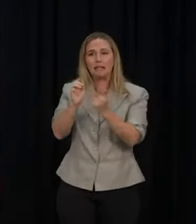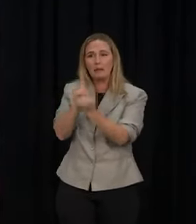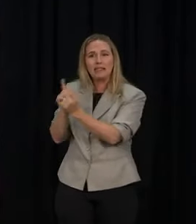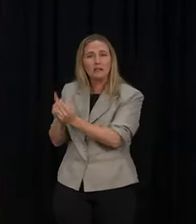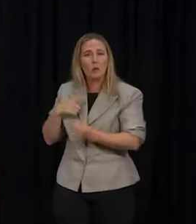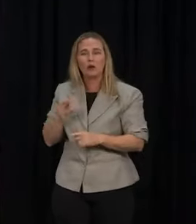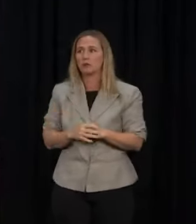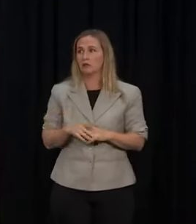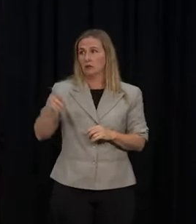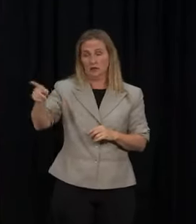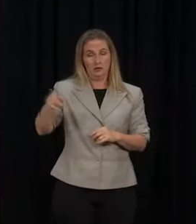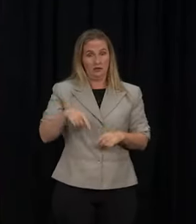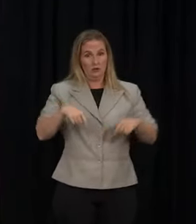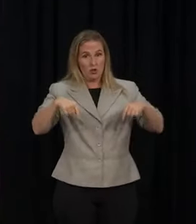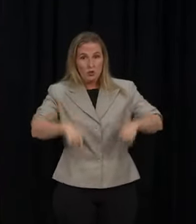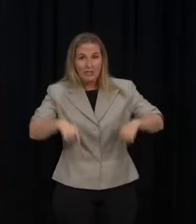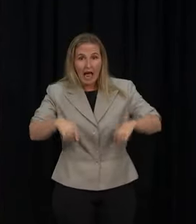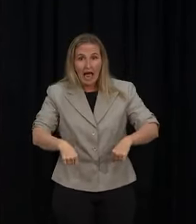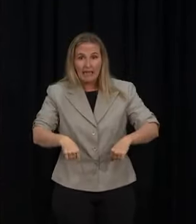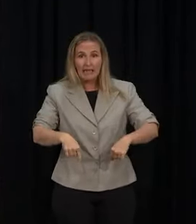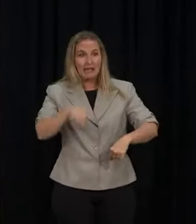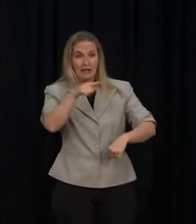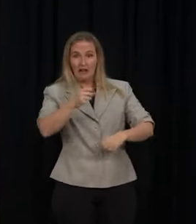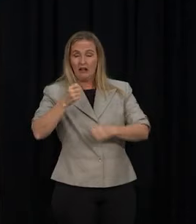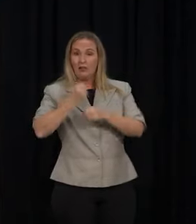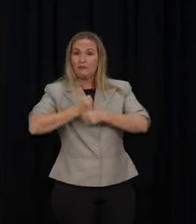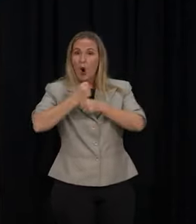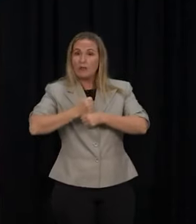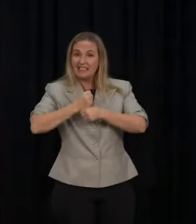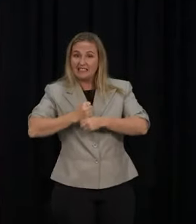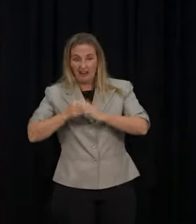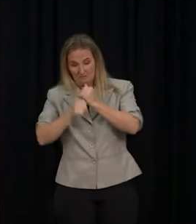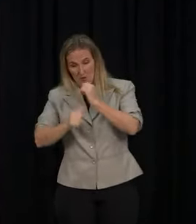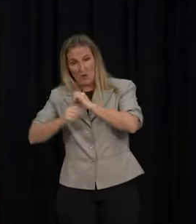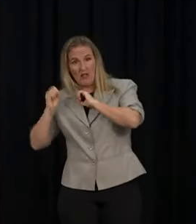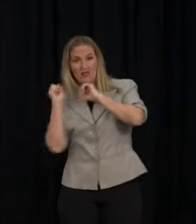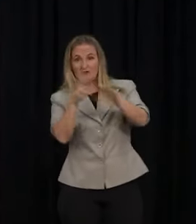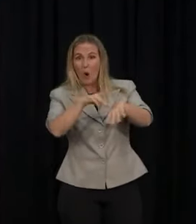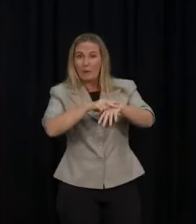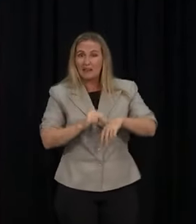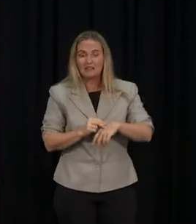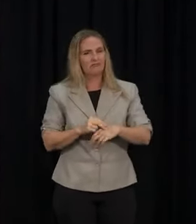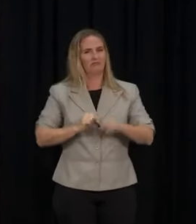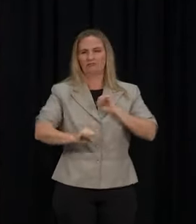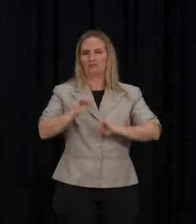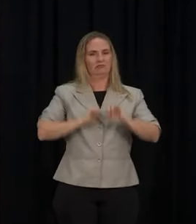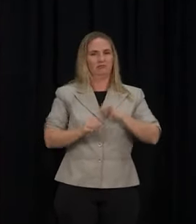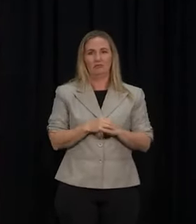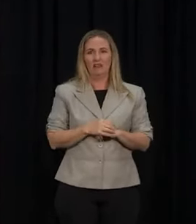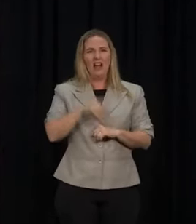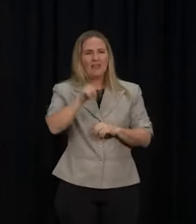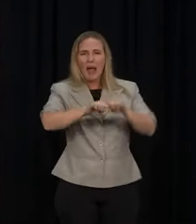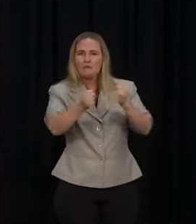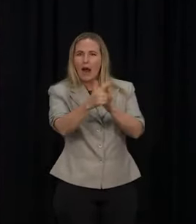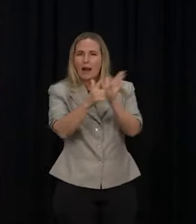day that protesters have thrown human waste at police as they have sought to simply bring law and order to Wellington and